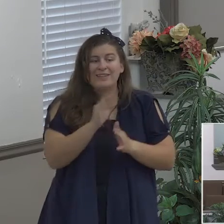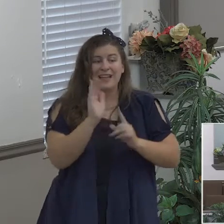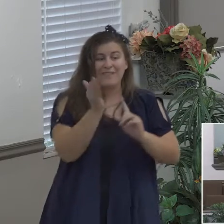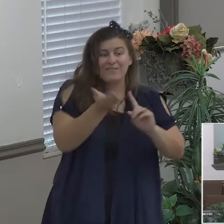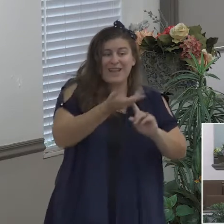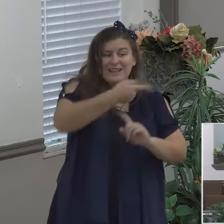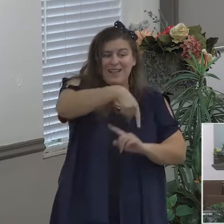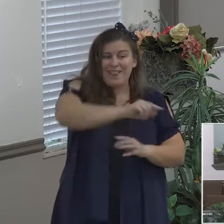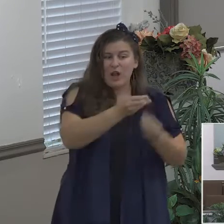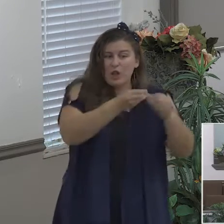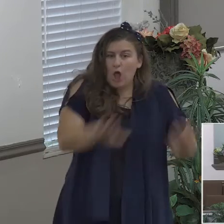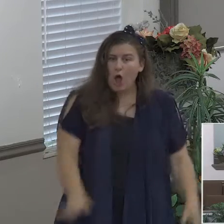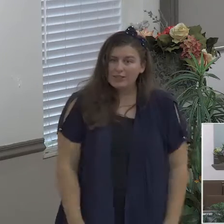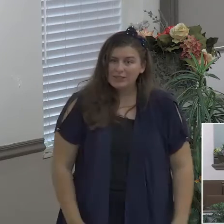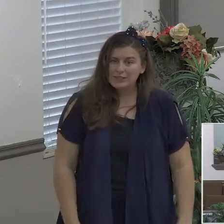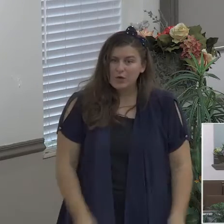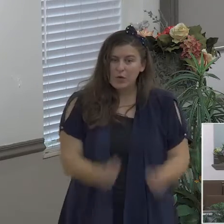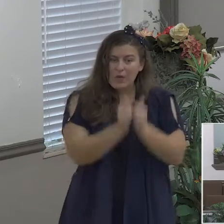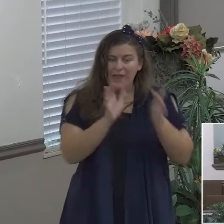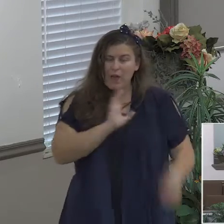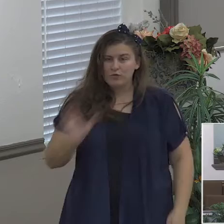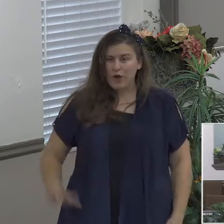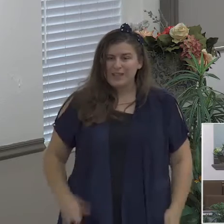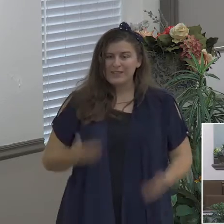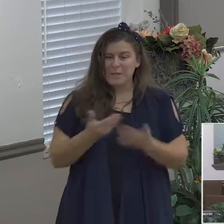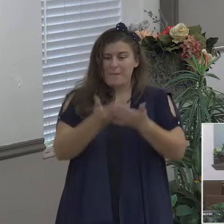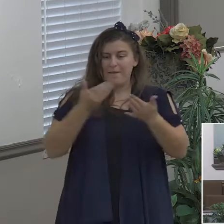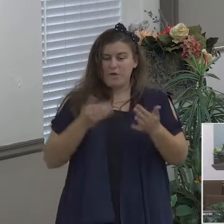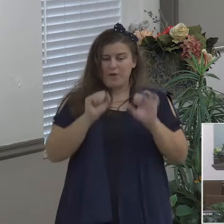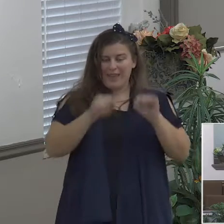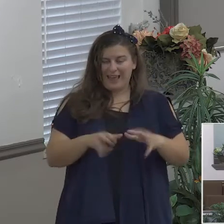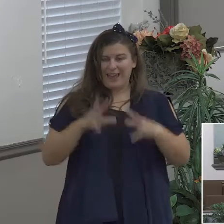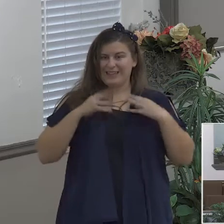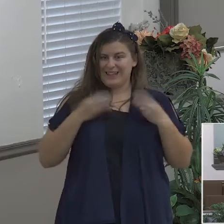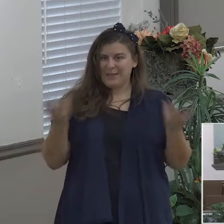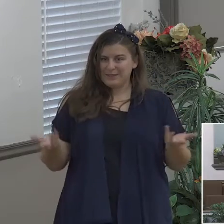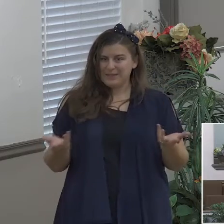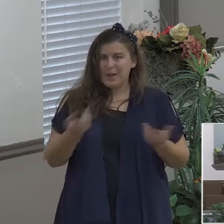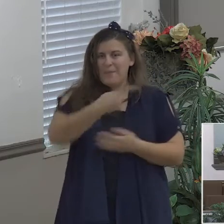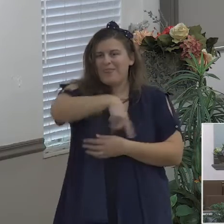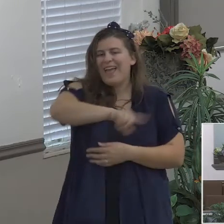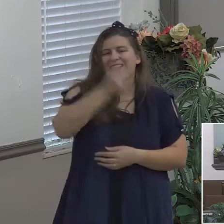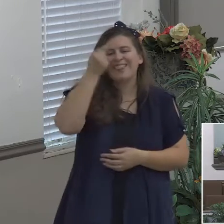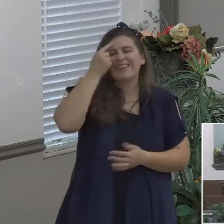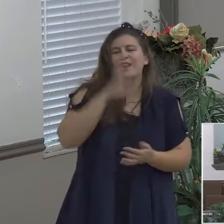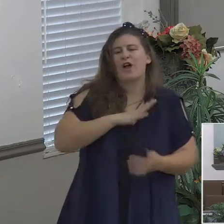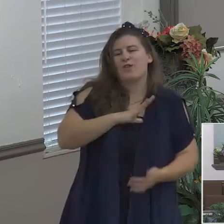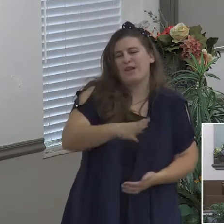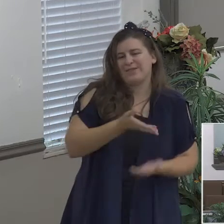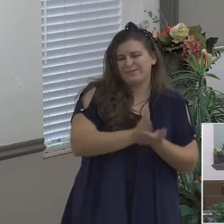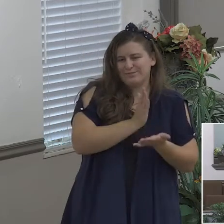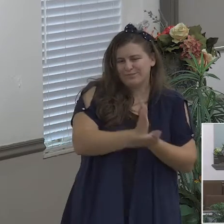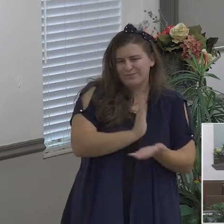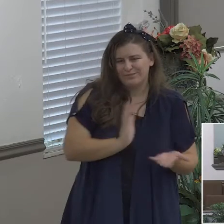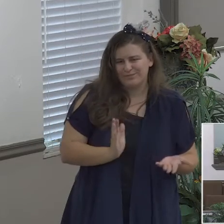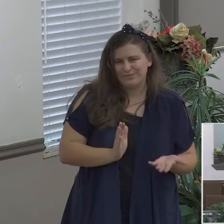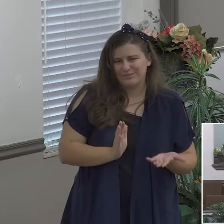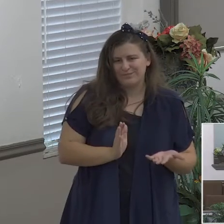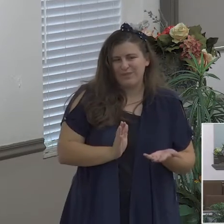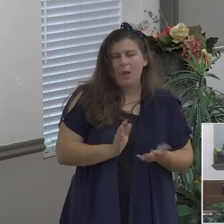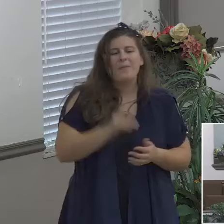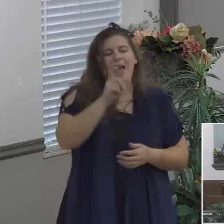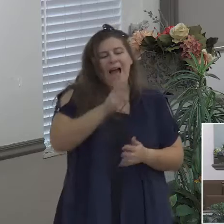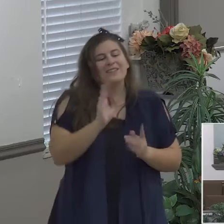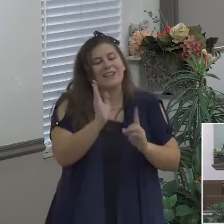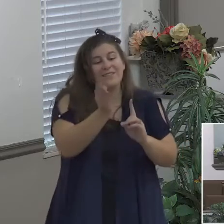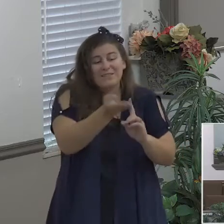you're trying to share their spiritual need with them and you get responses like I'm fine